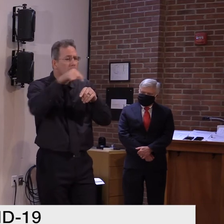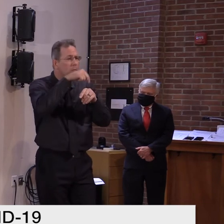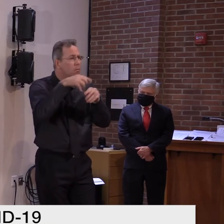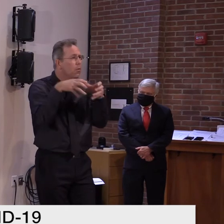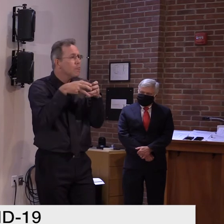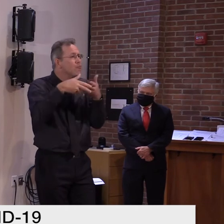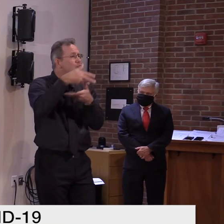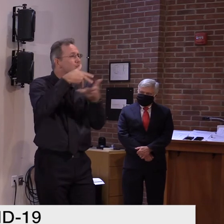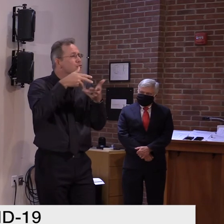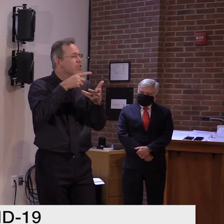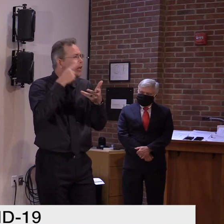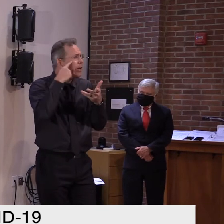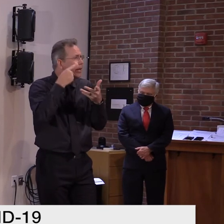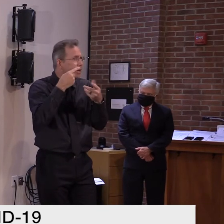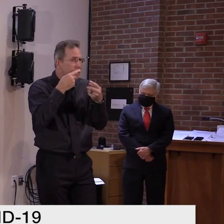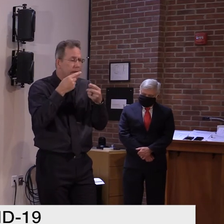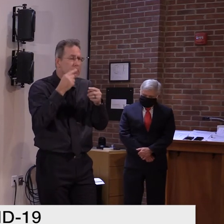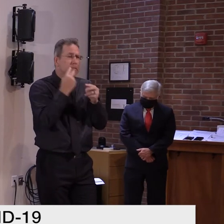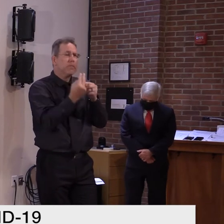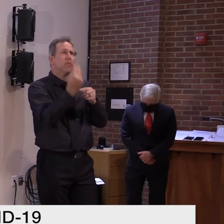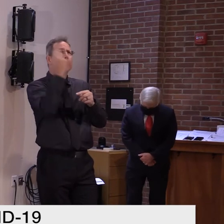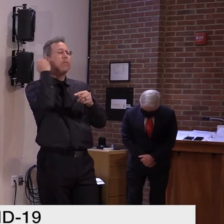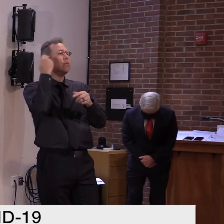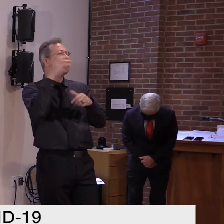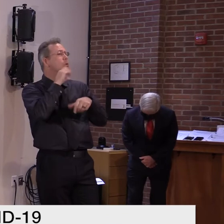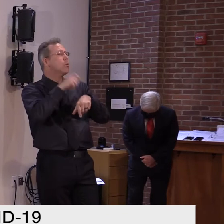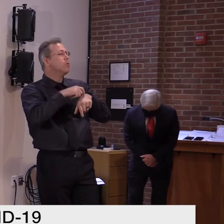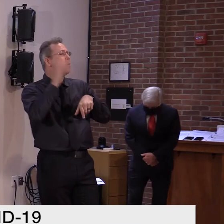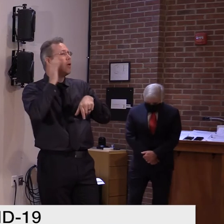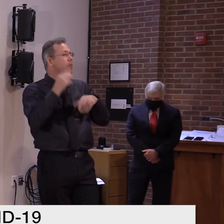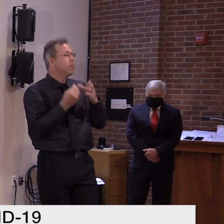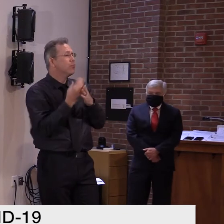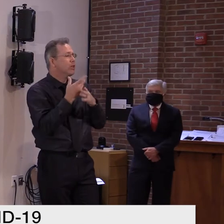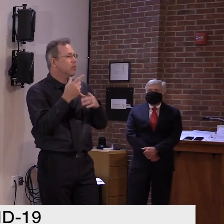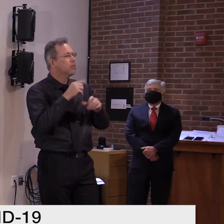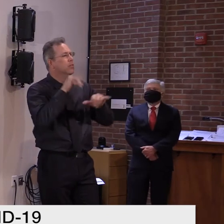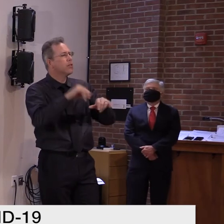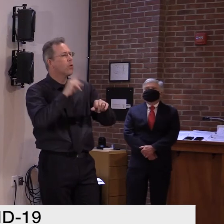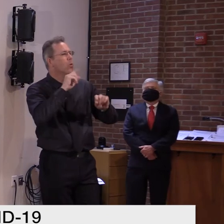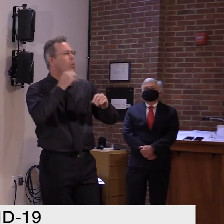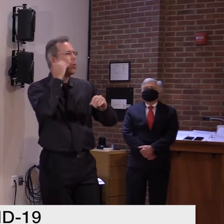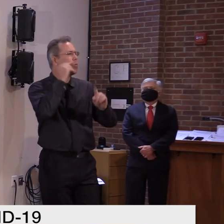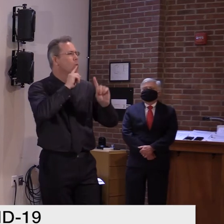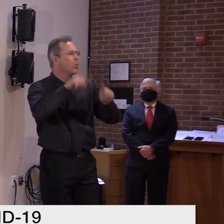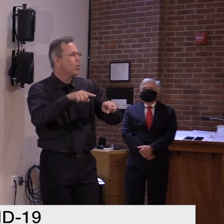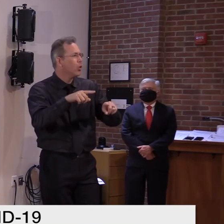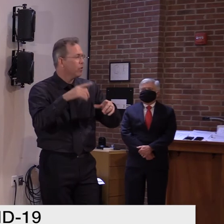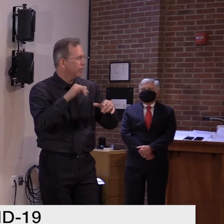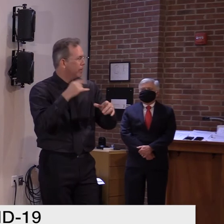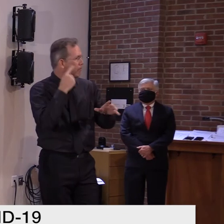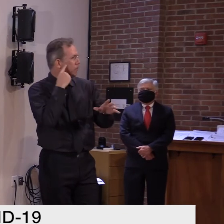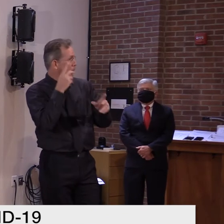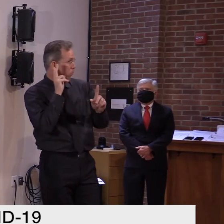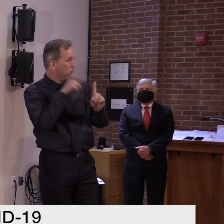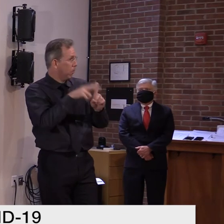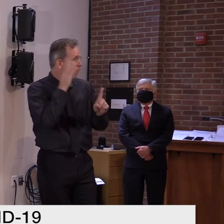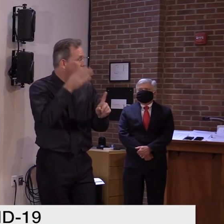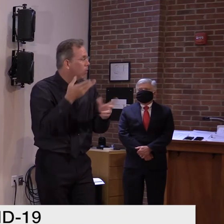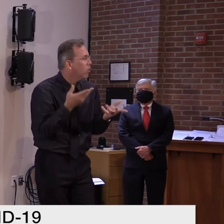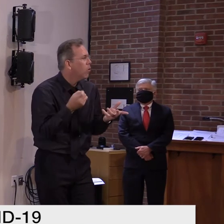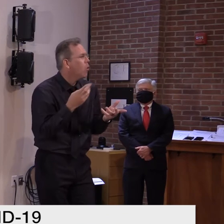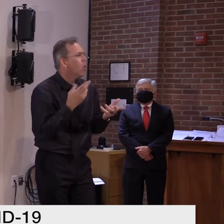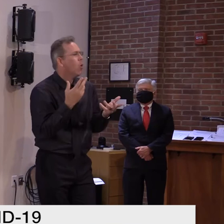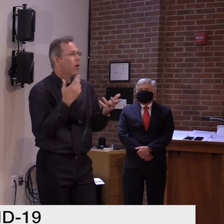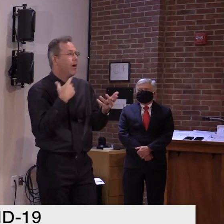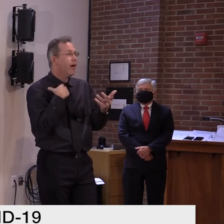not interact with anyone else. I guess it's a little different now since people could still theoretically go out to a restaurant, I guess, or, you know, go to school.